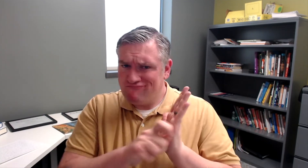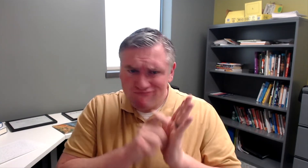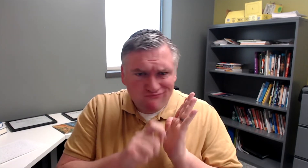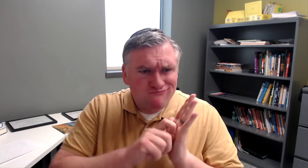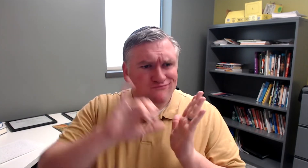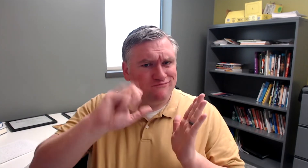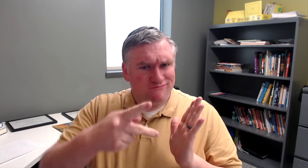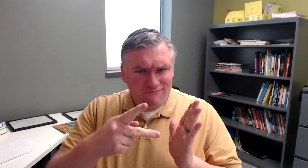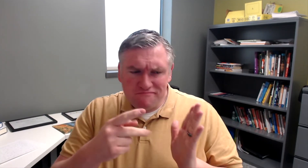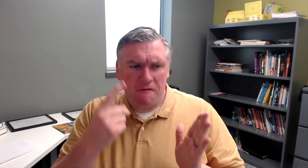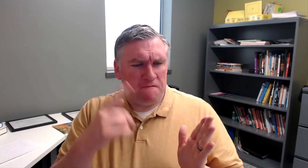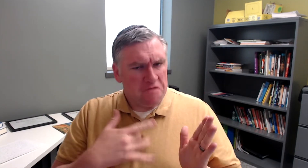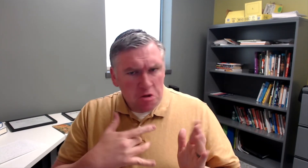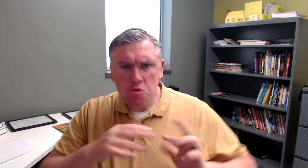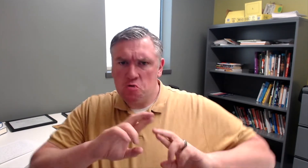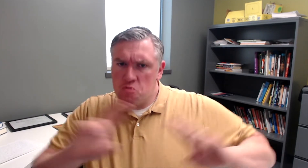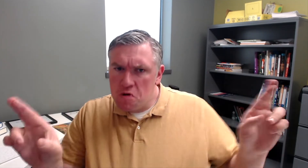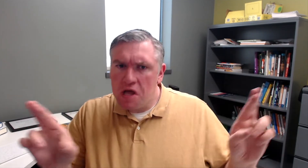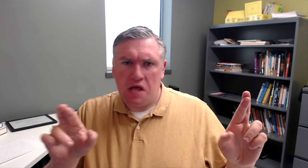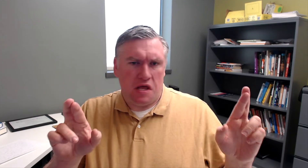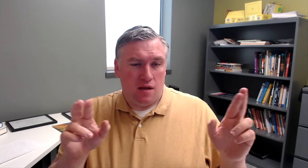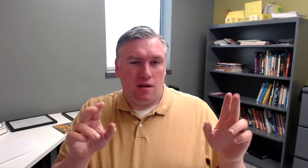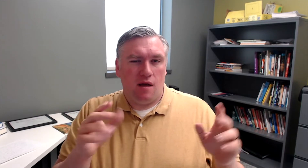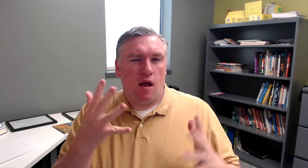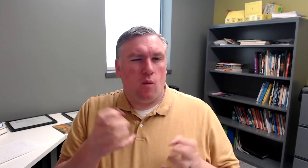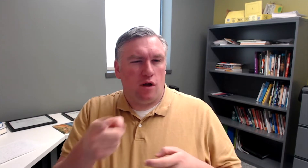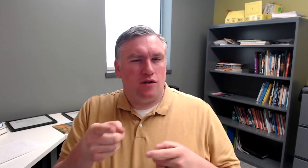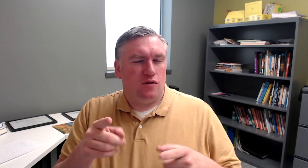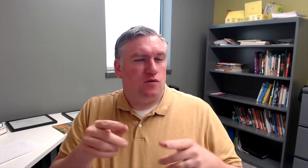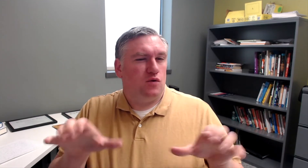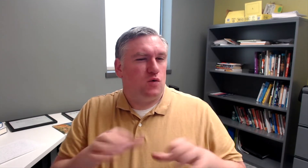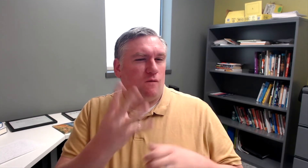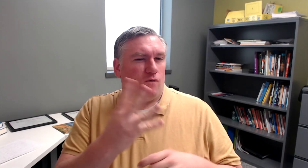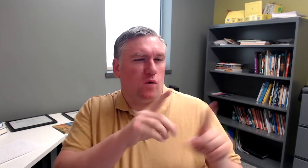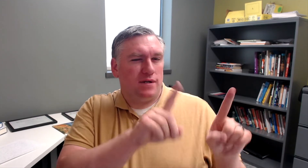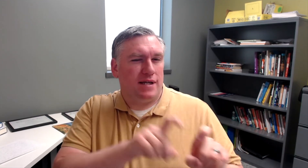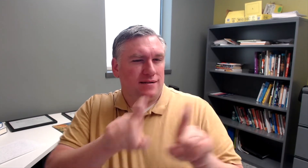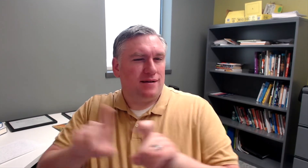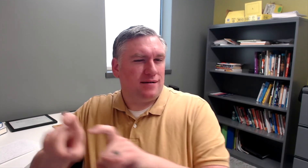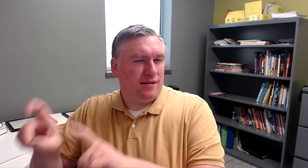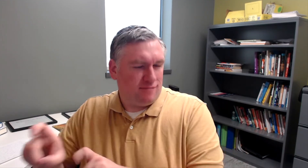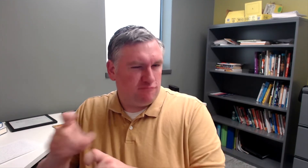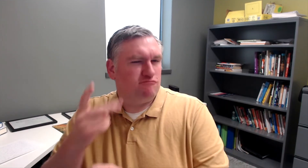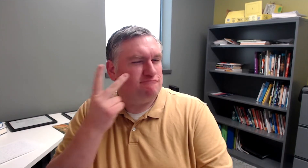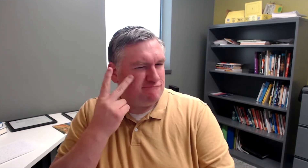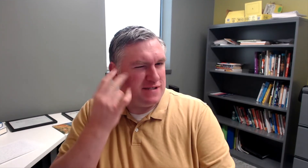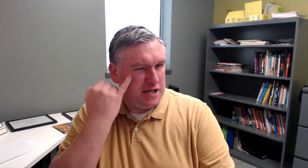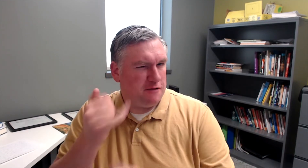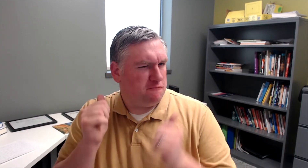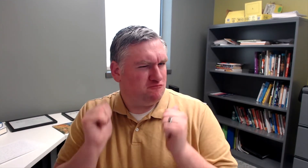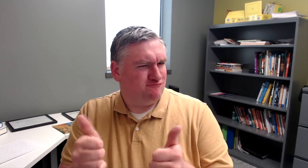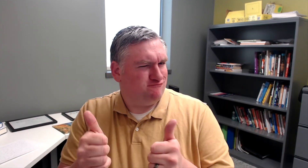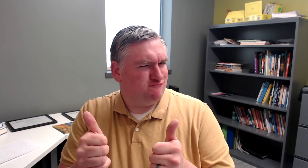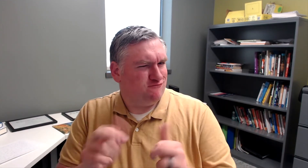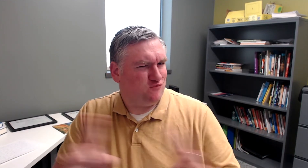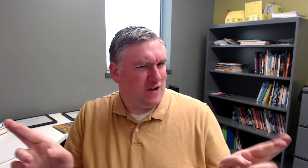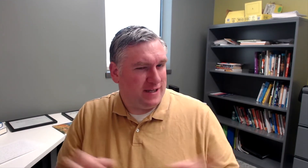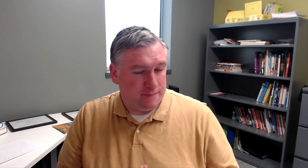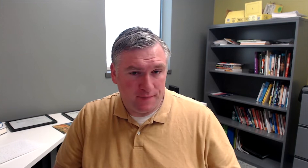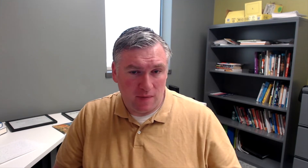So you've written the goals, you've written the IP, you feel you're ready. I want you to do four tests to really see if it's good to